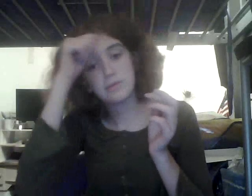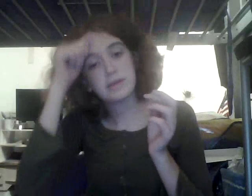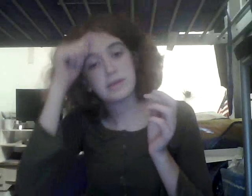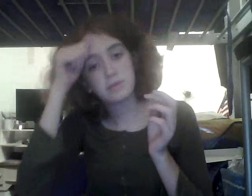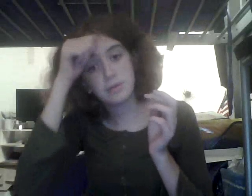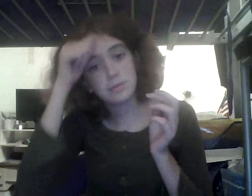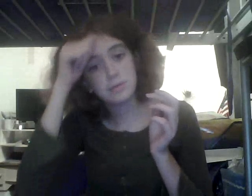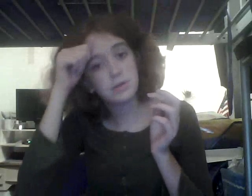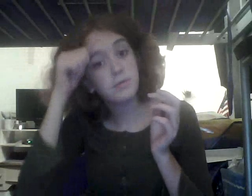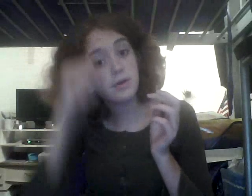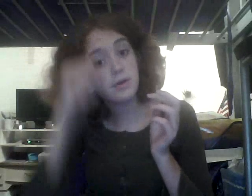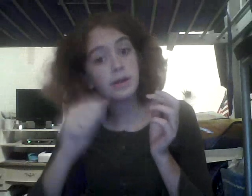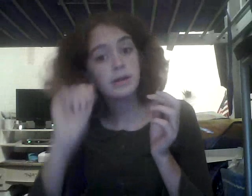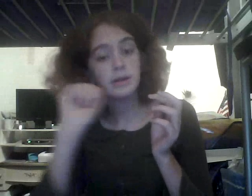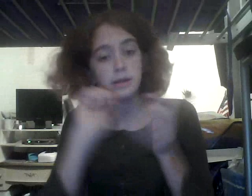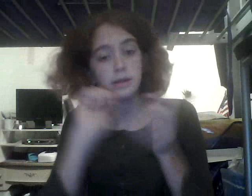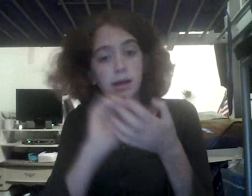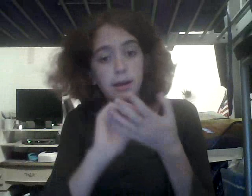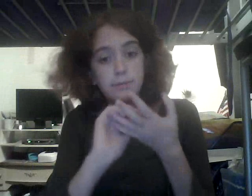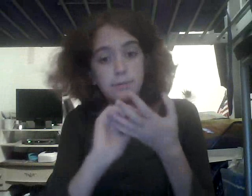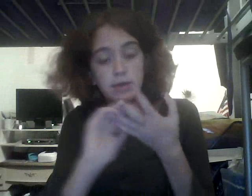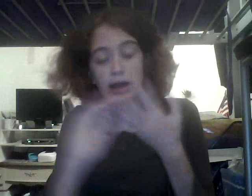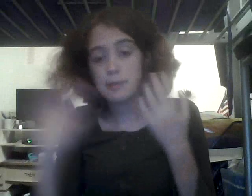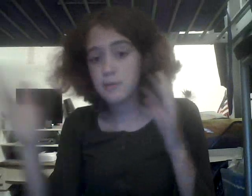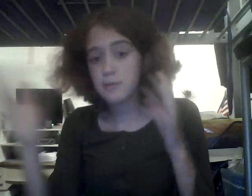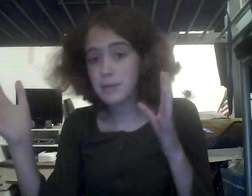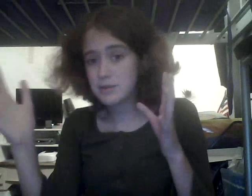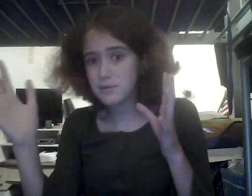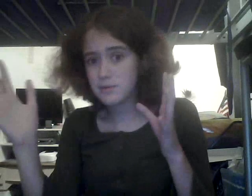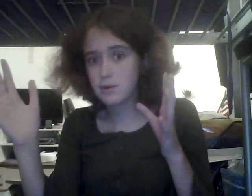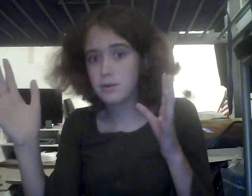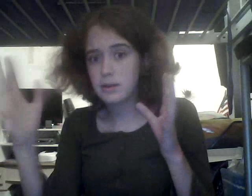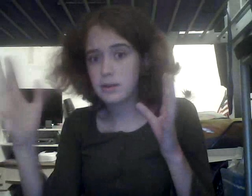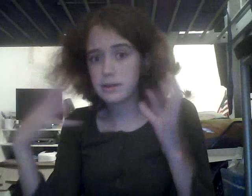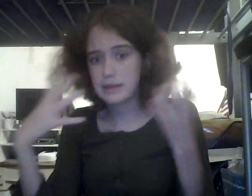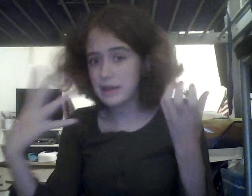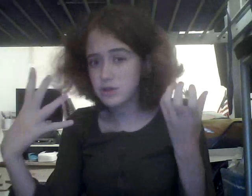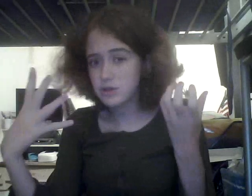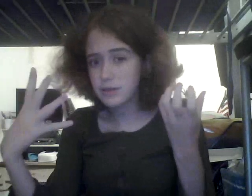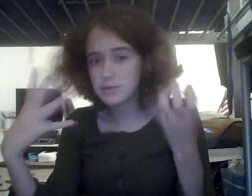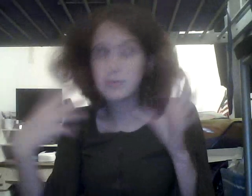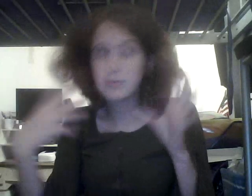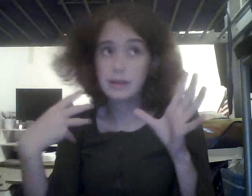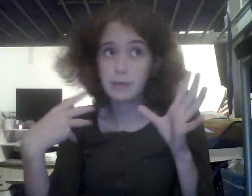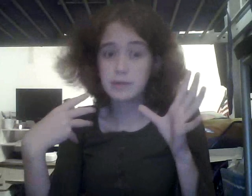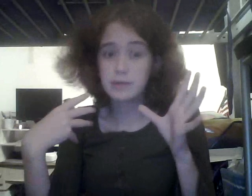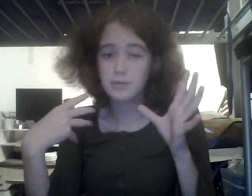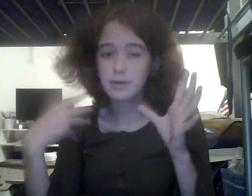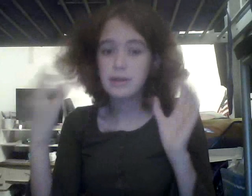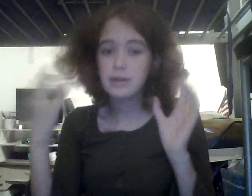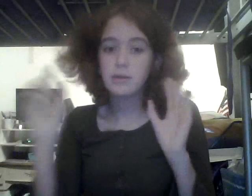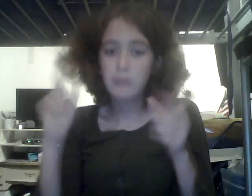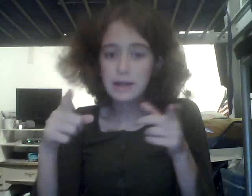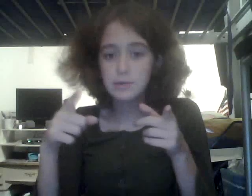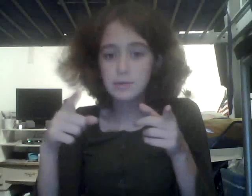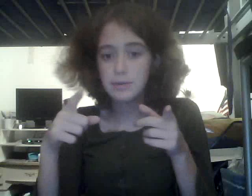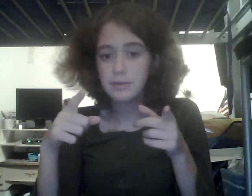I've shown them to you before. Um, so yeah, I prefer mice overall, like, caged animals, I really like rats more. Rats are probably my favorite,